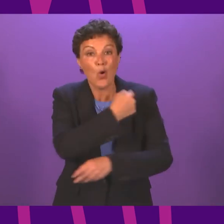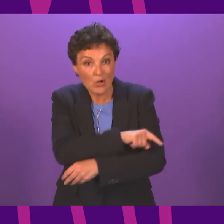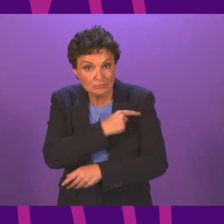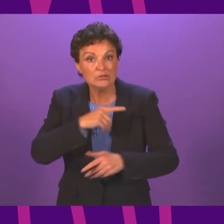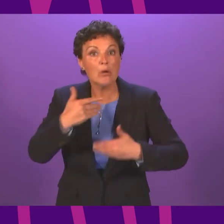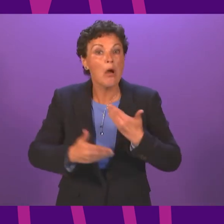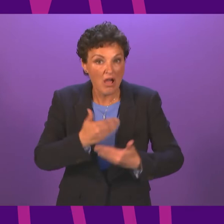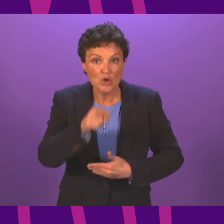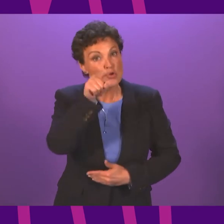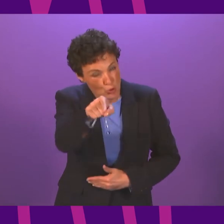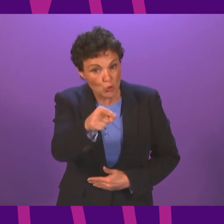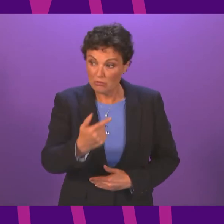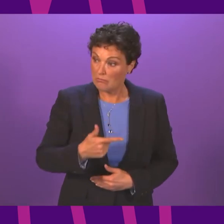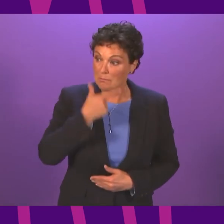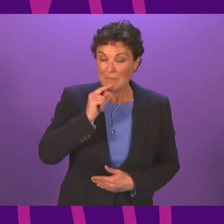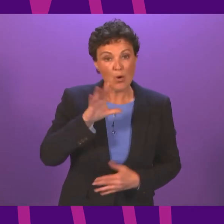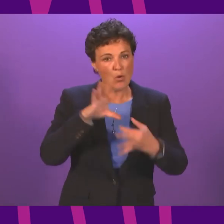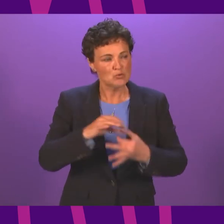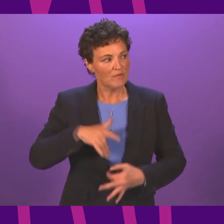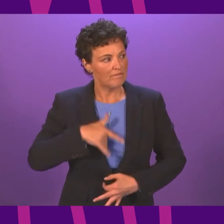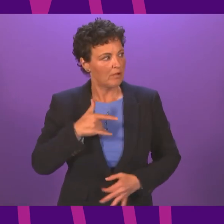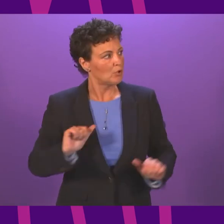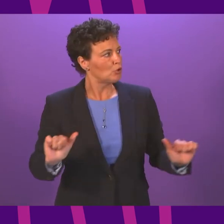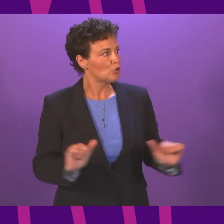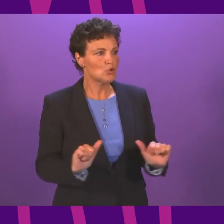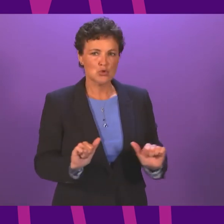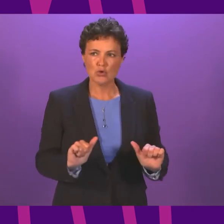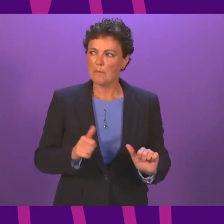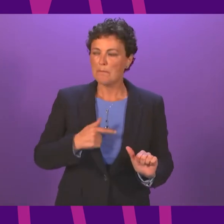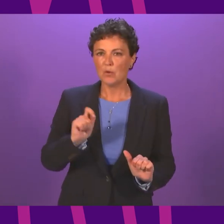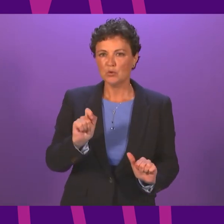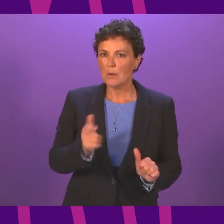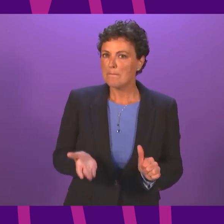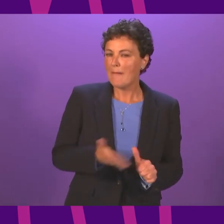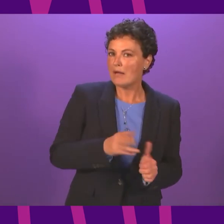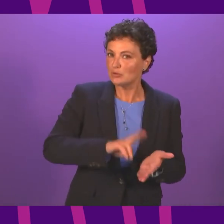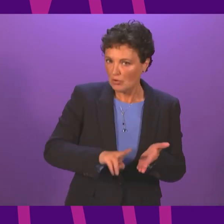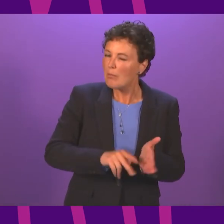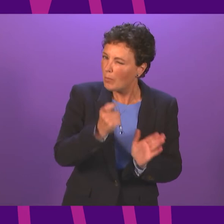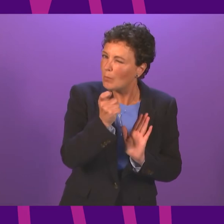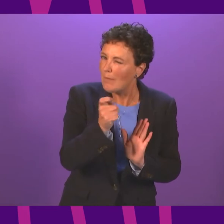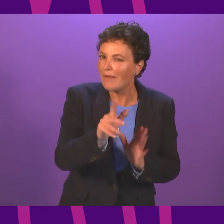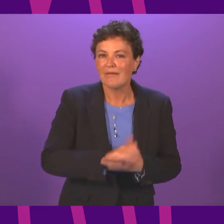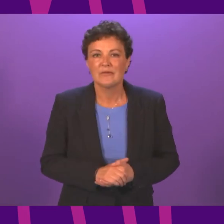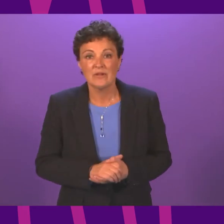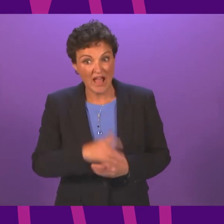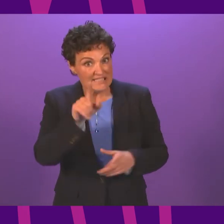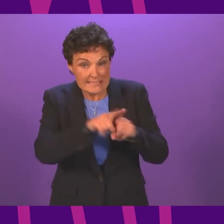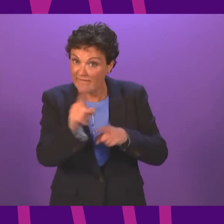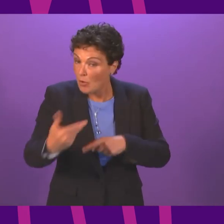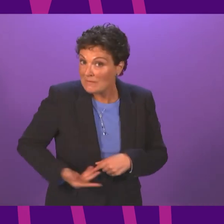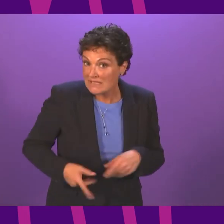much less restricted for all of us. A very significant degree of normality will be restored for individuals and for businesses.